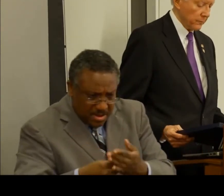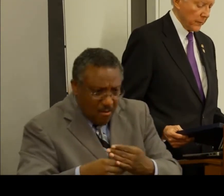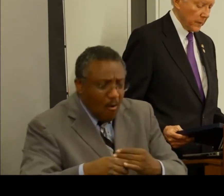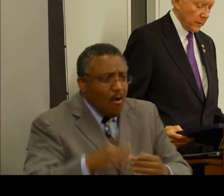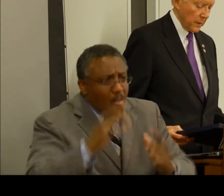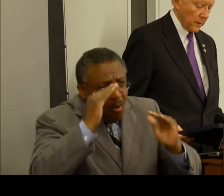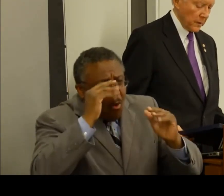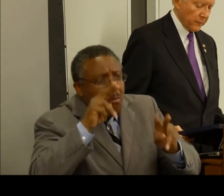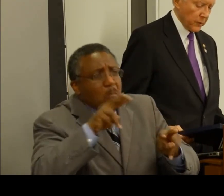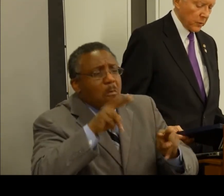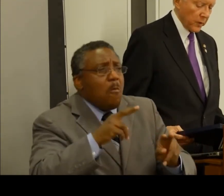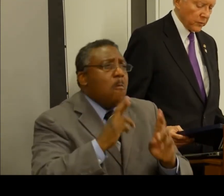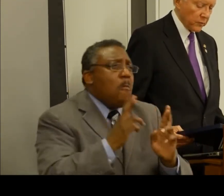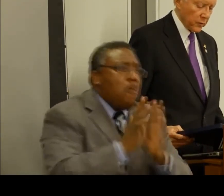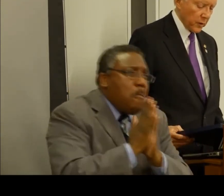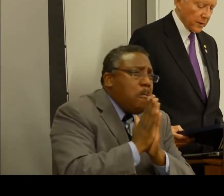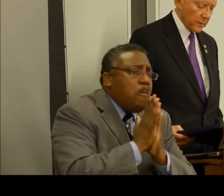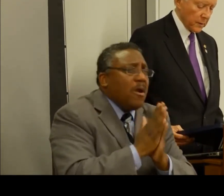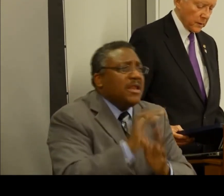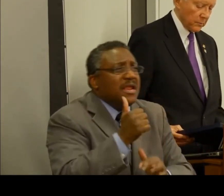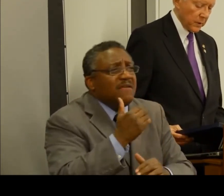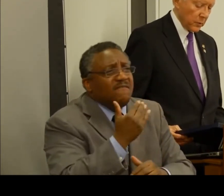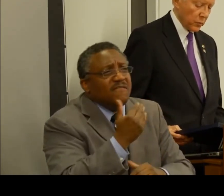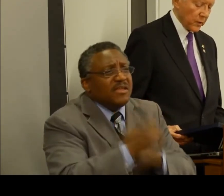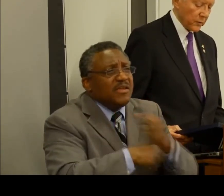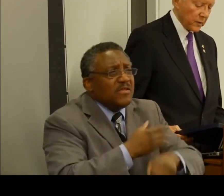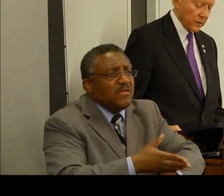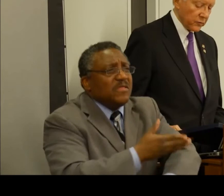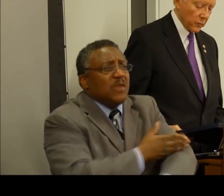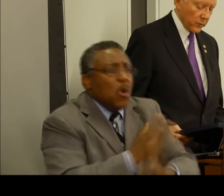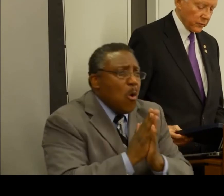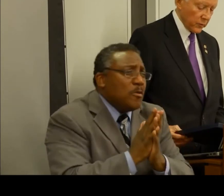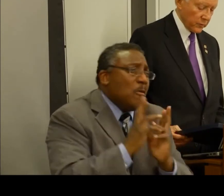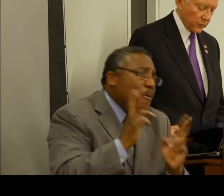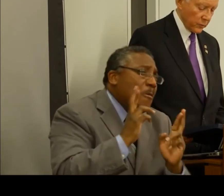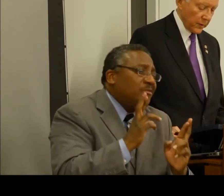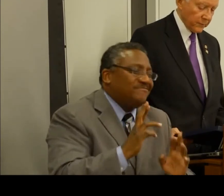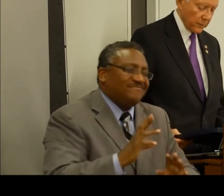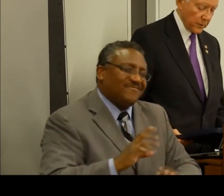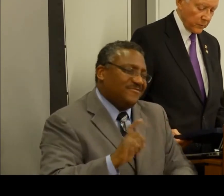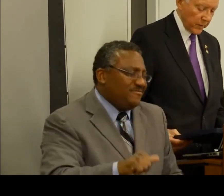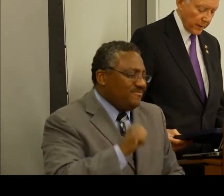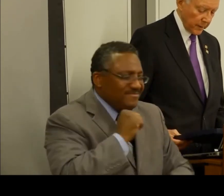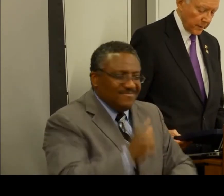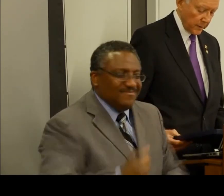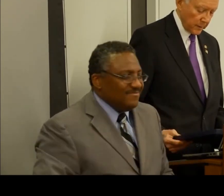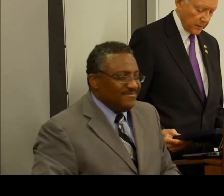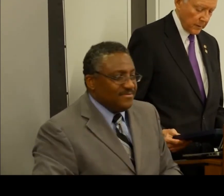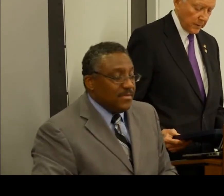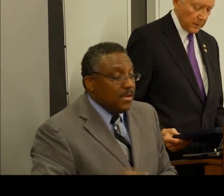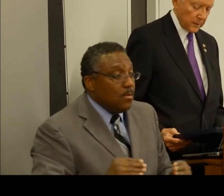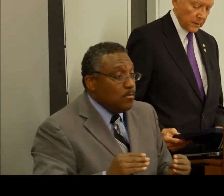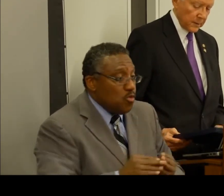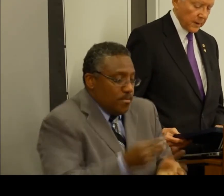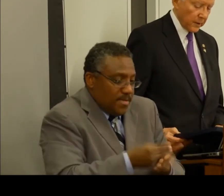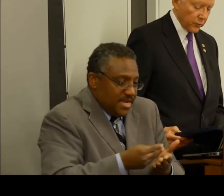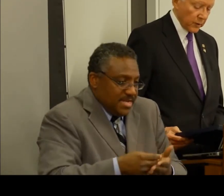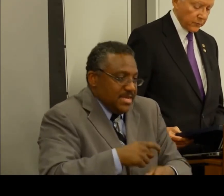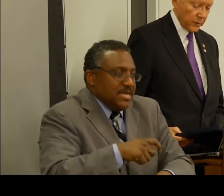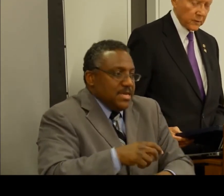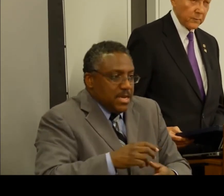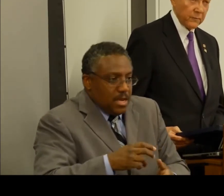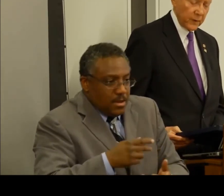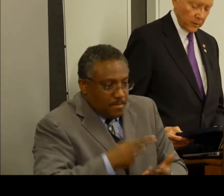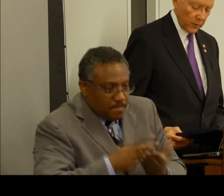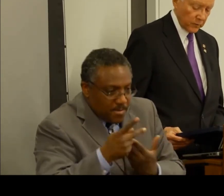years. Therefore, the question should not be whether additional resources will have to be reallocated to the DI